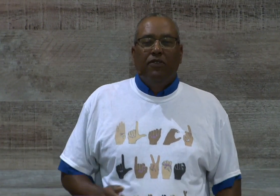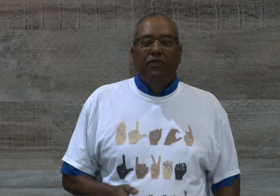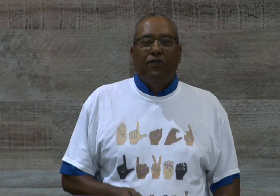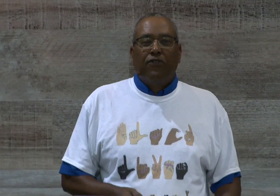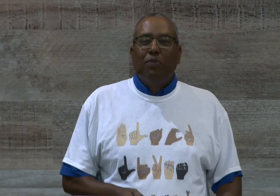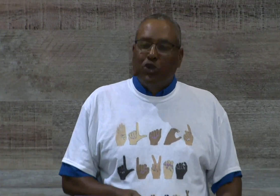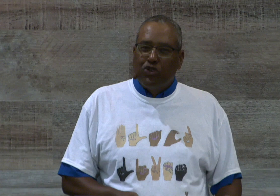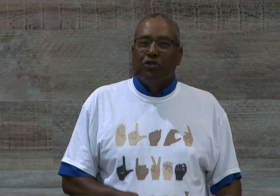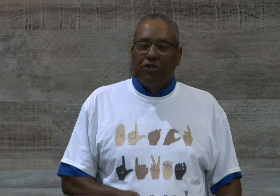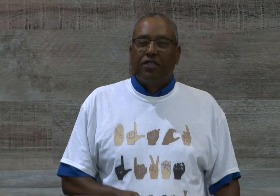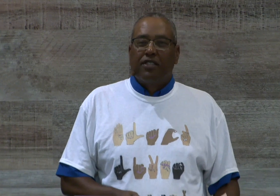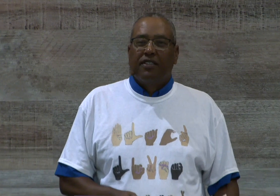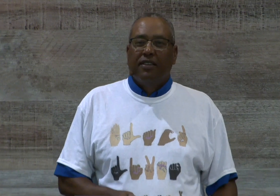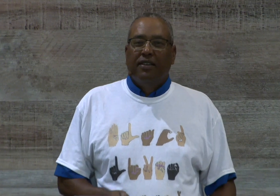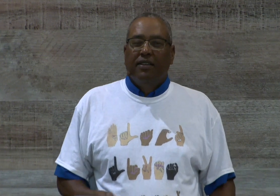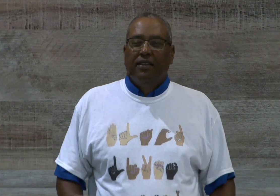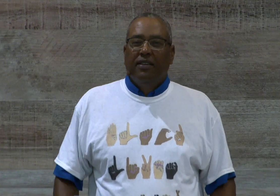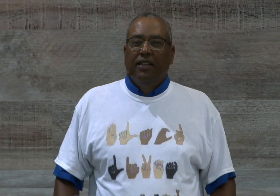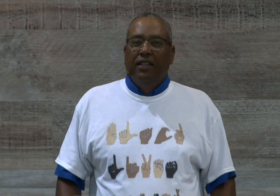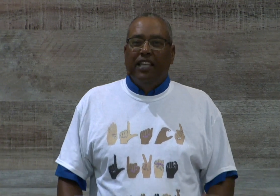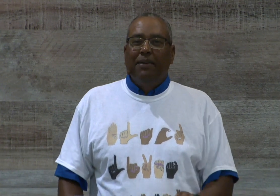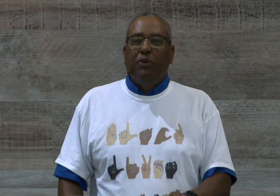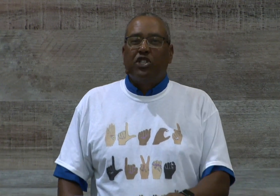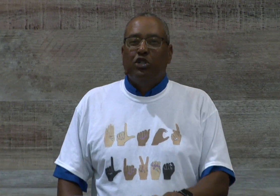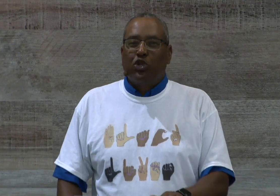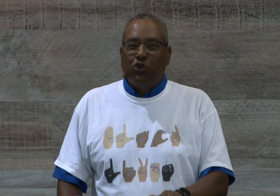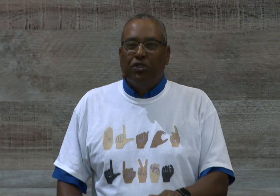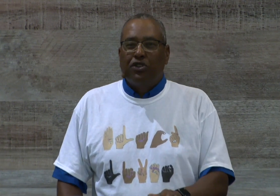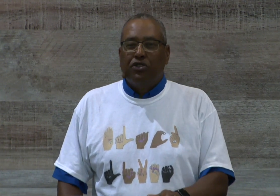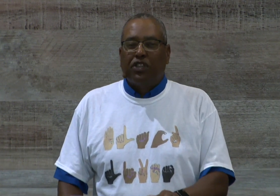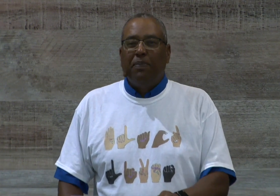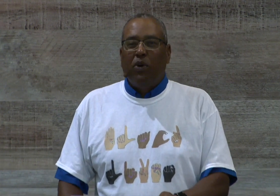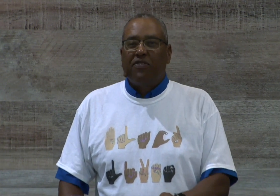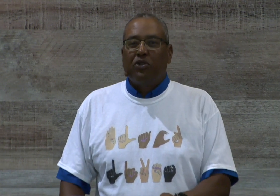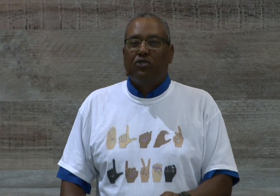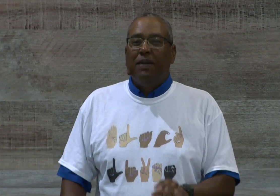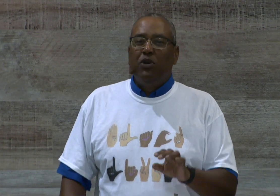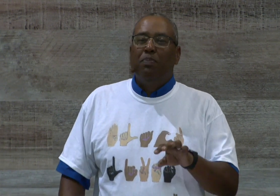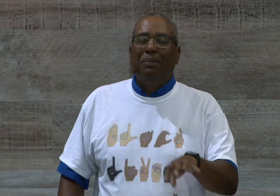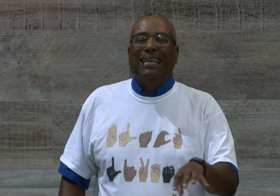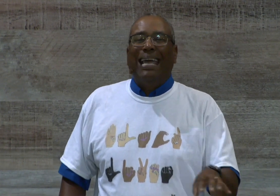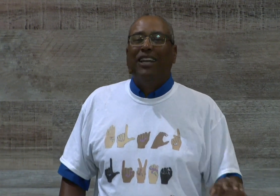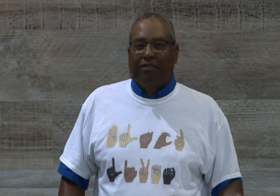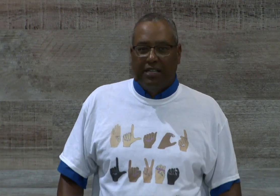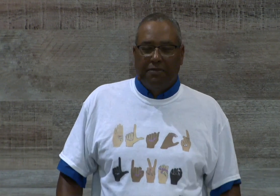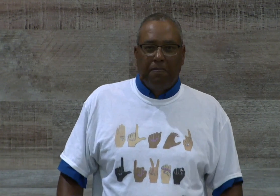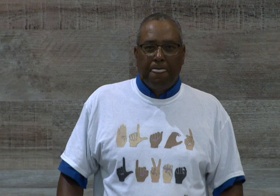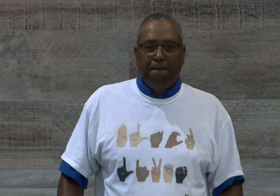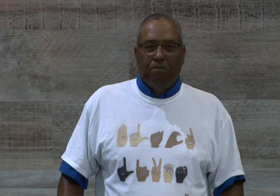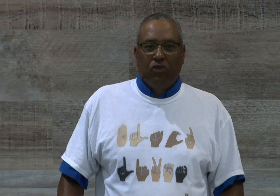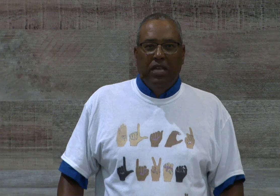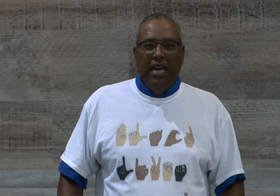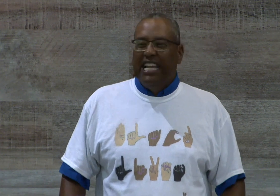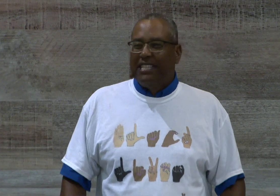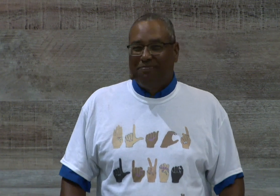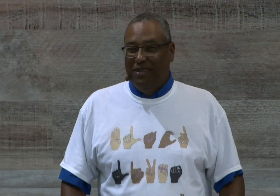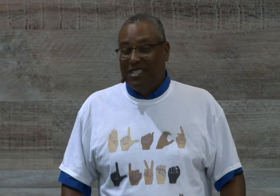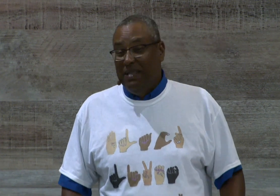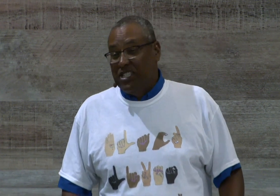from the truth. The enemy wants to distort the truth, keep you away from the truth, keep you biblically ignorant. And that's, some of that's just